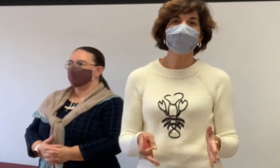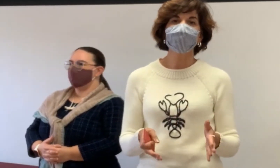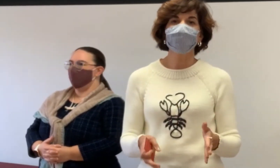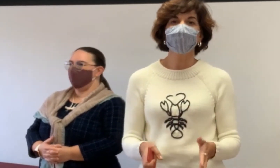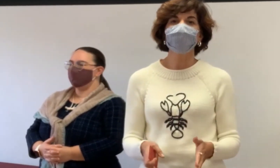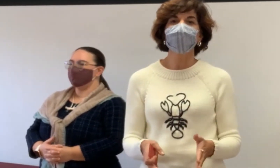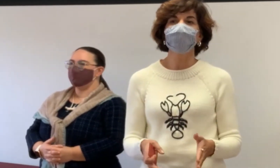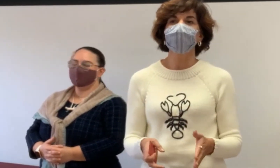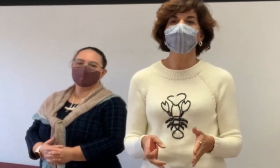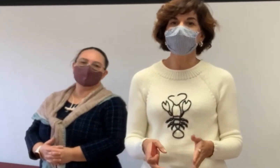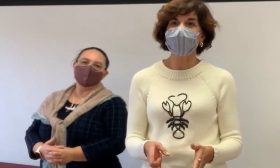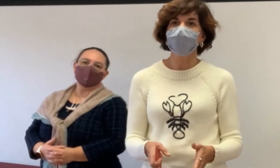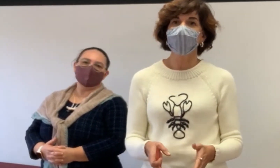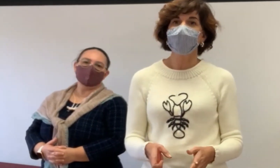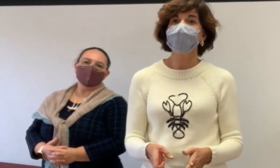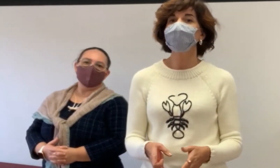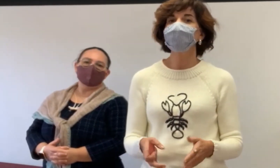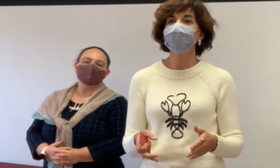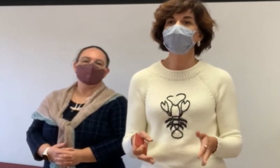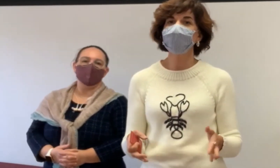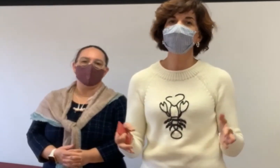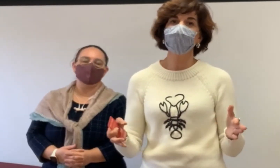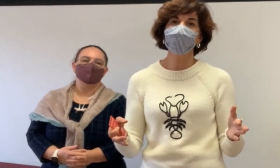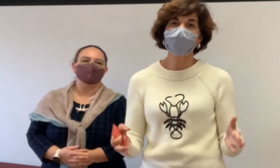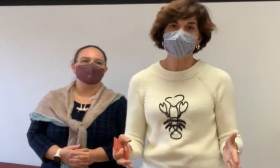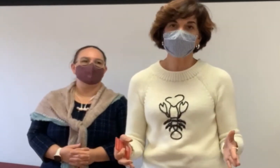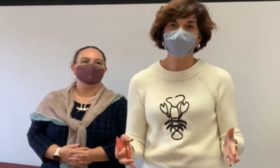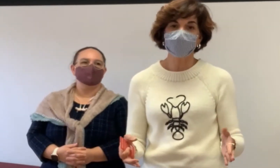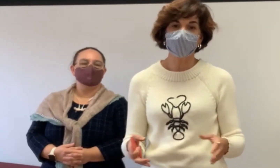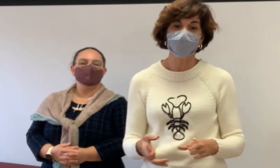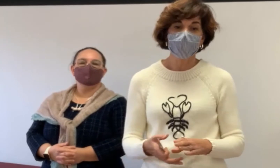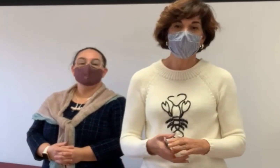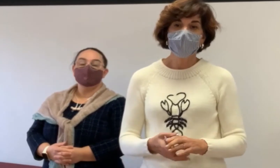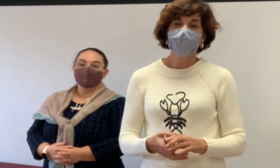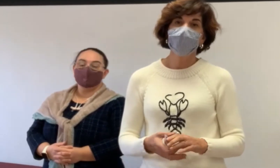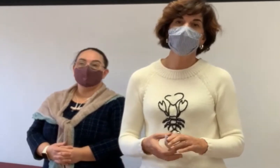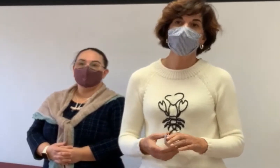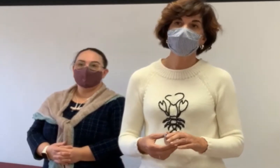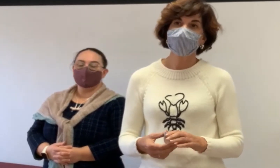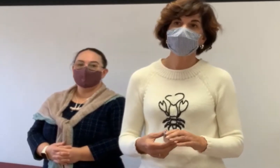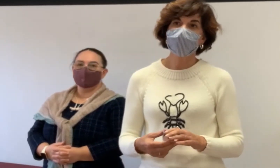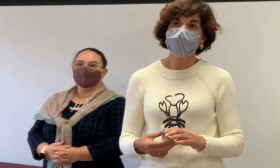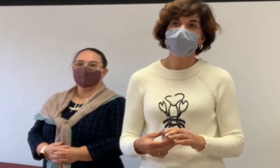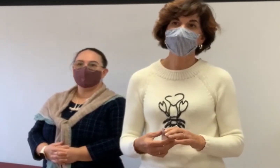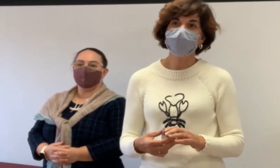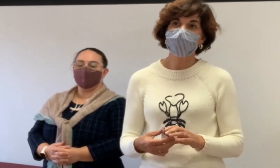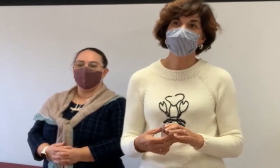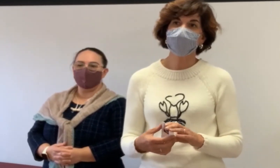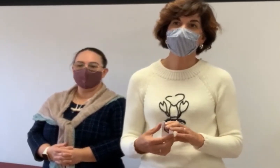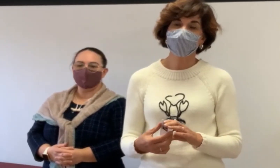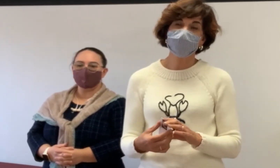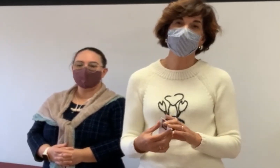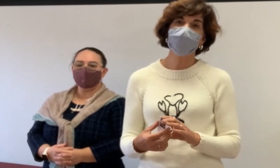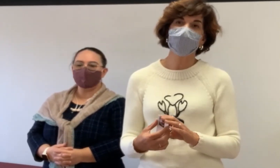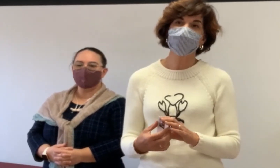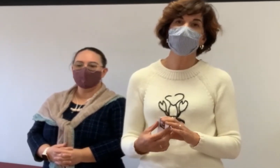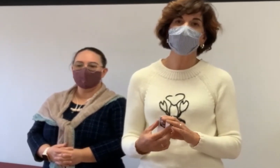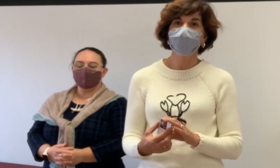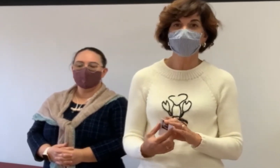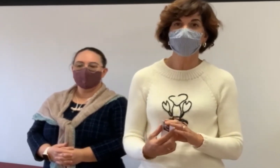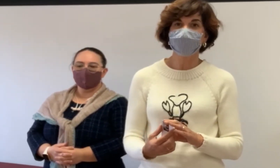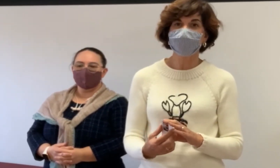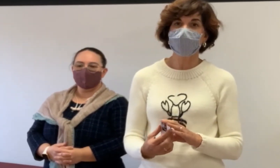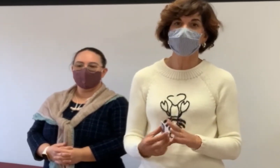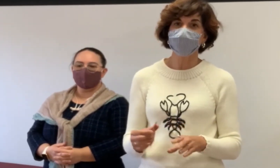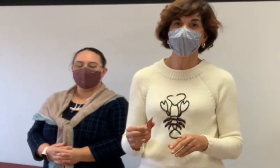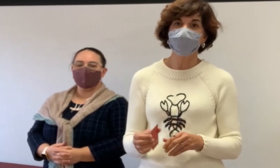right thing to do now? Is your home too big for you? We are lucky to have guest Christina Cardone